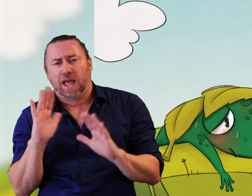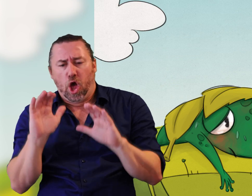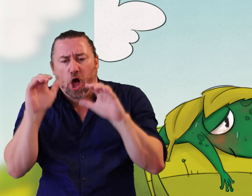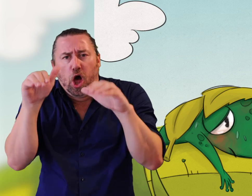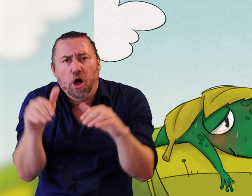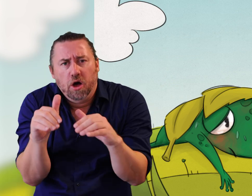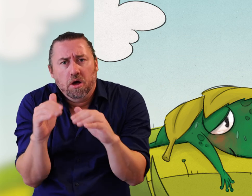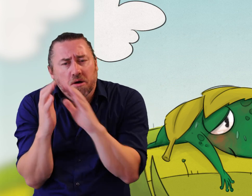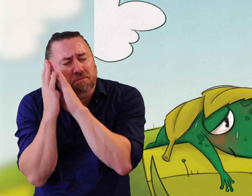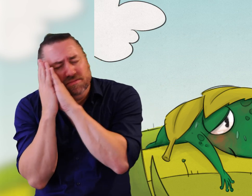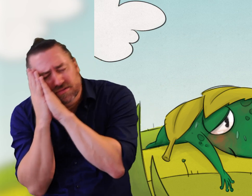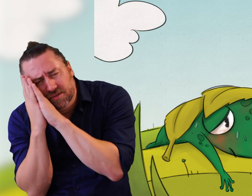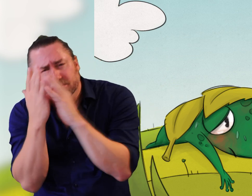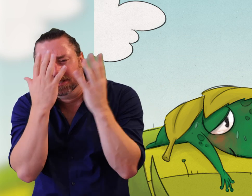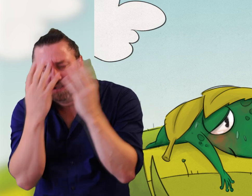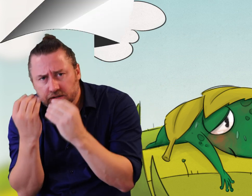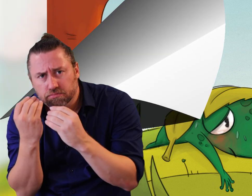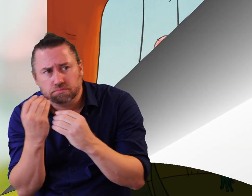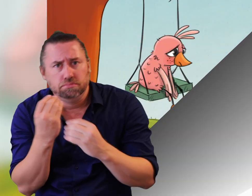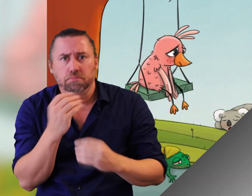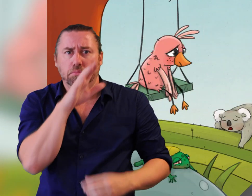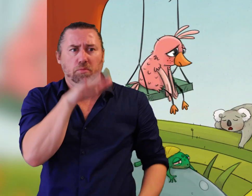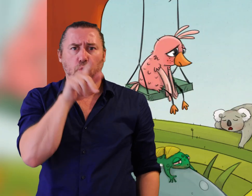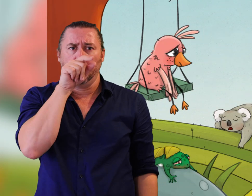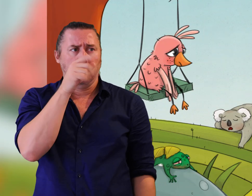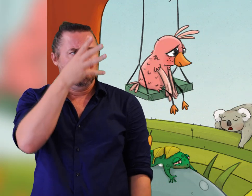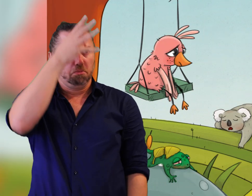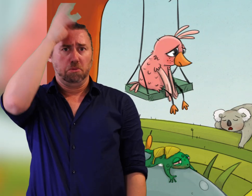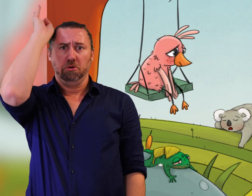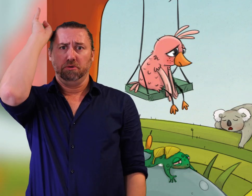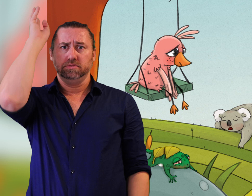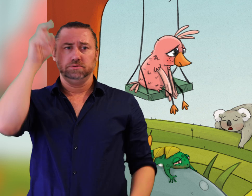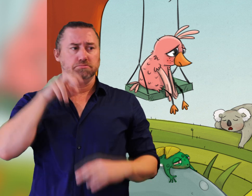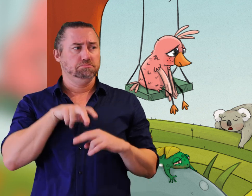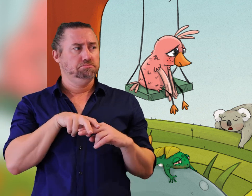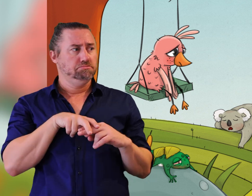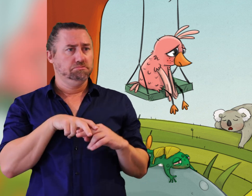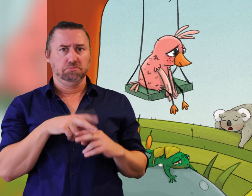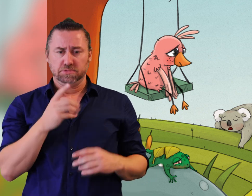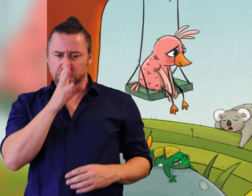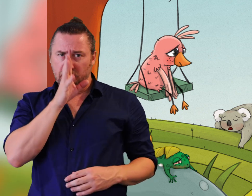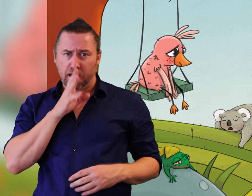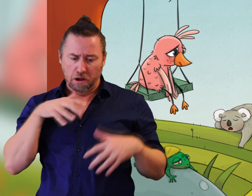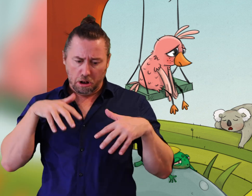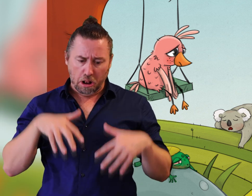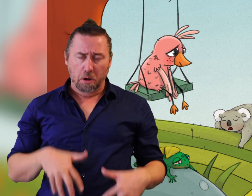stay home in bed. Birdie felt sad and lonely because her friends couldn't play games with her.